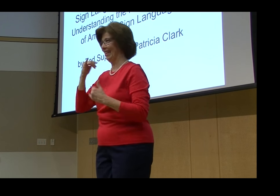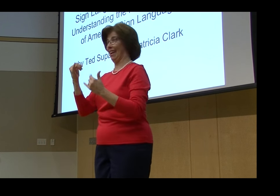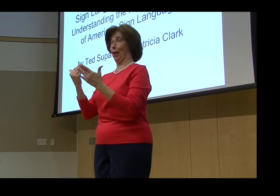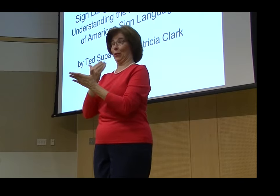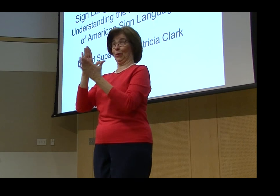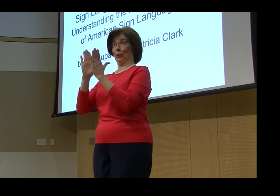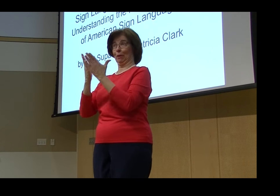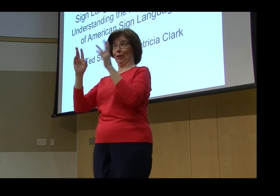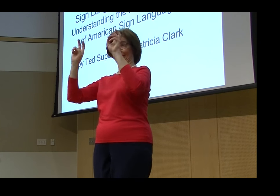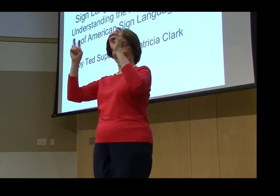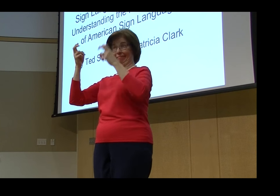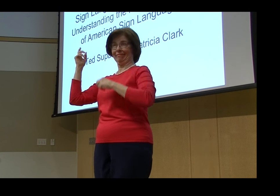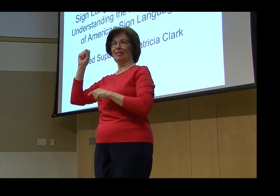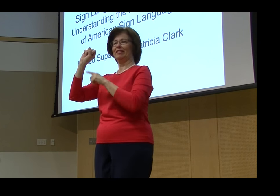family and she herself is hearing a coda.